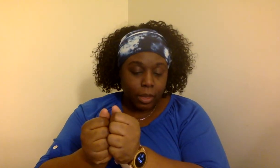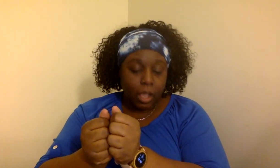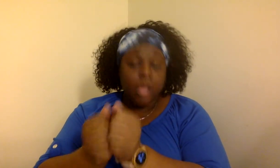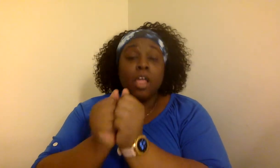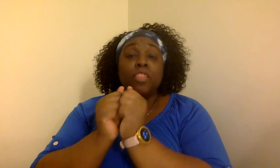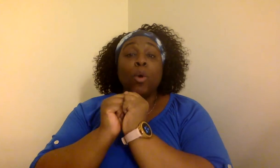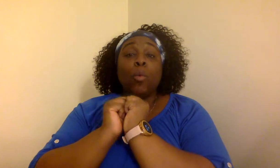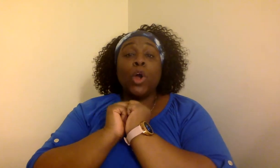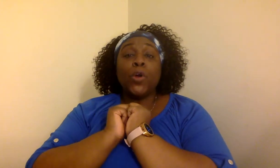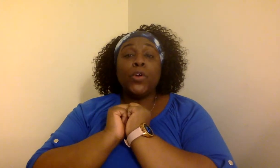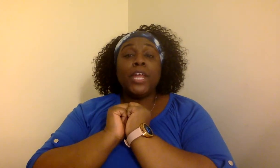Very